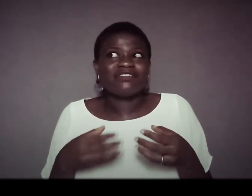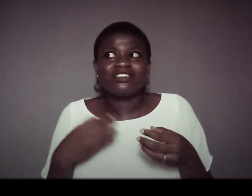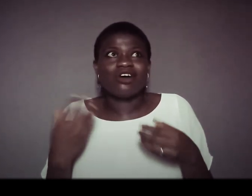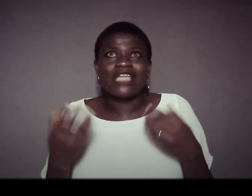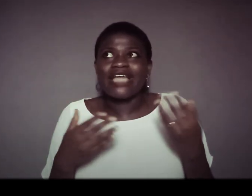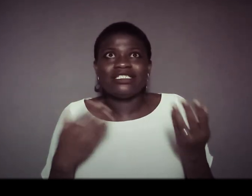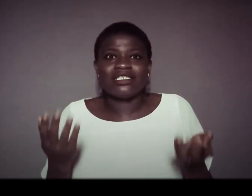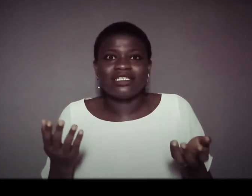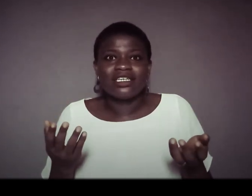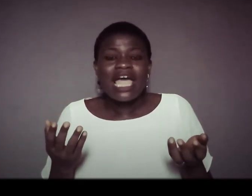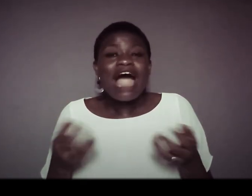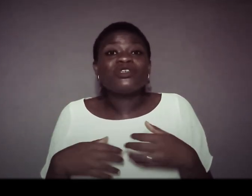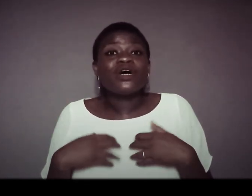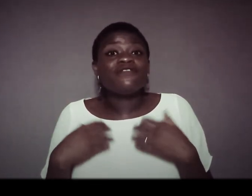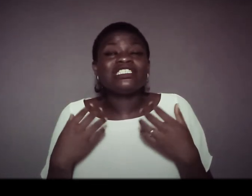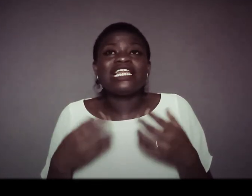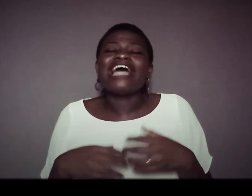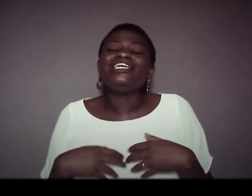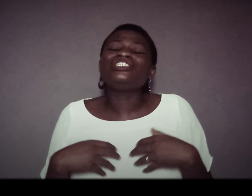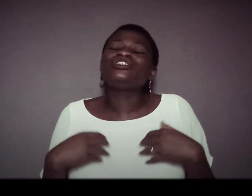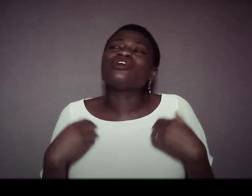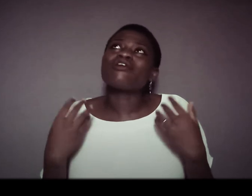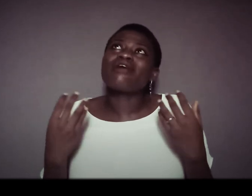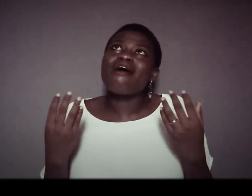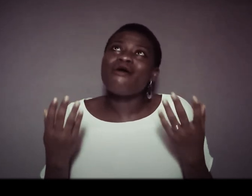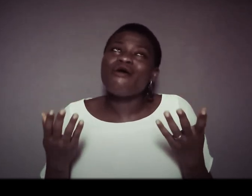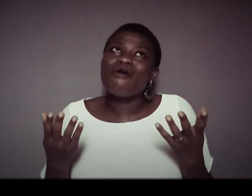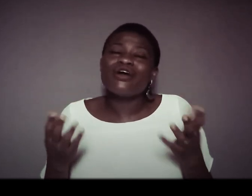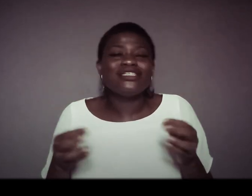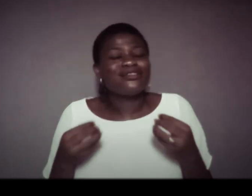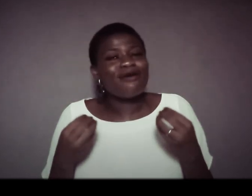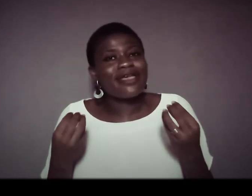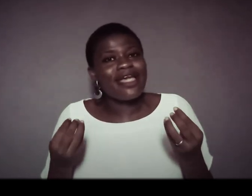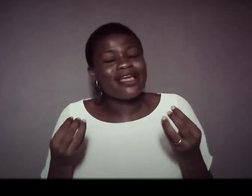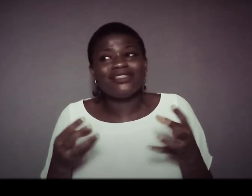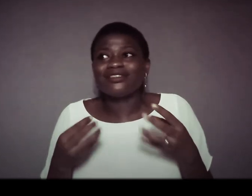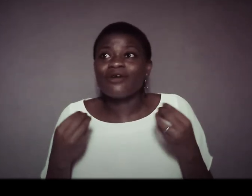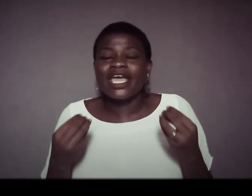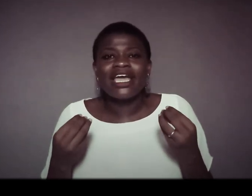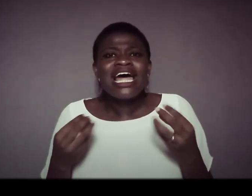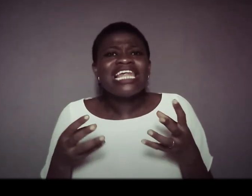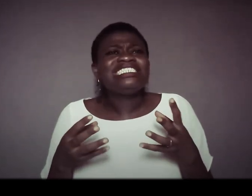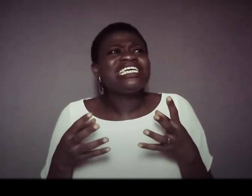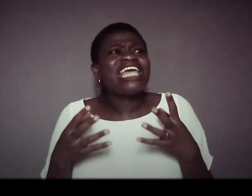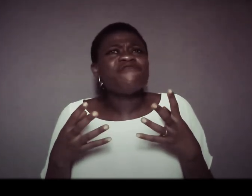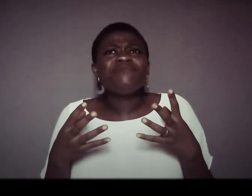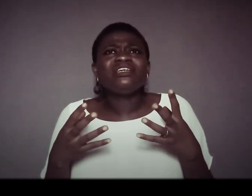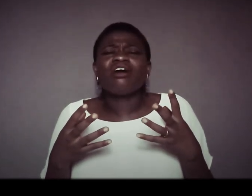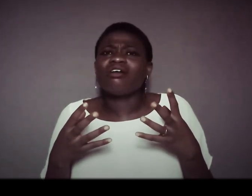not done anything i was the one even telling her it's okay oh it's okay it's okay like she gave me god